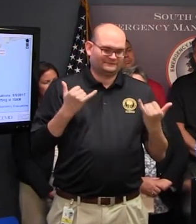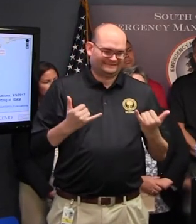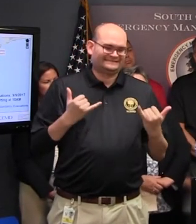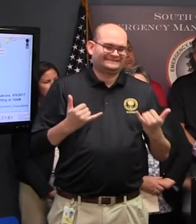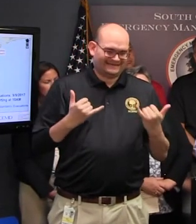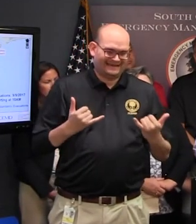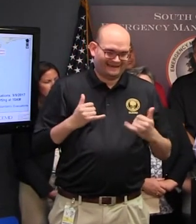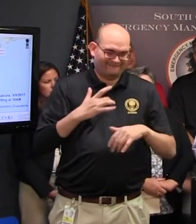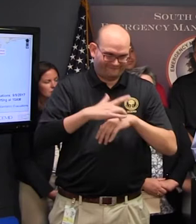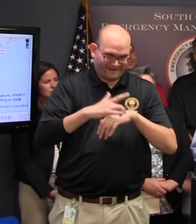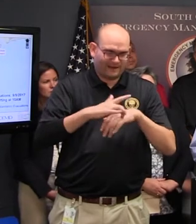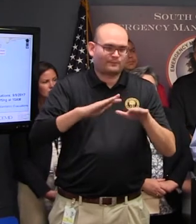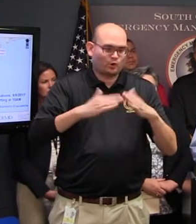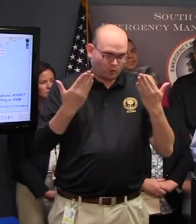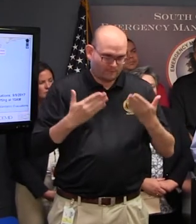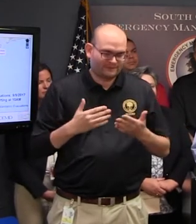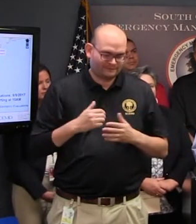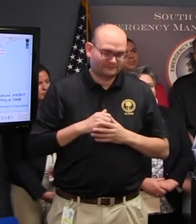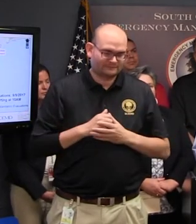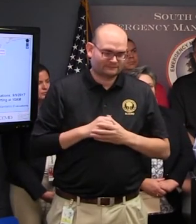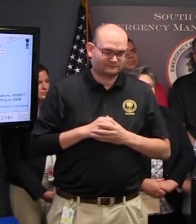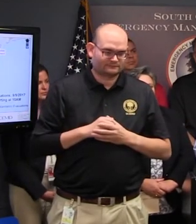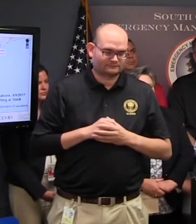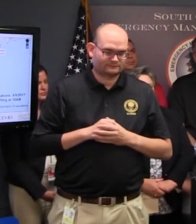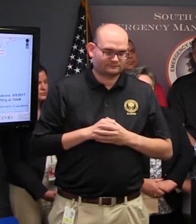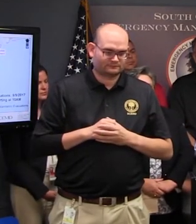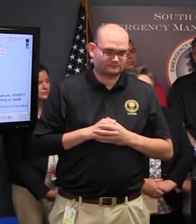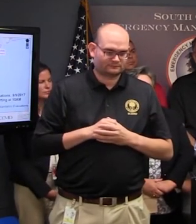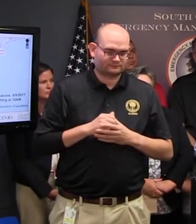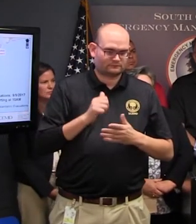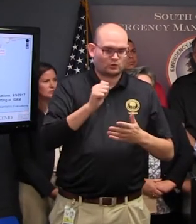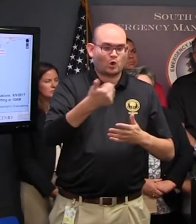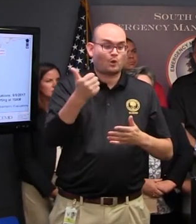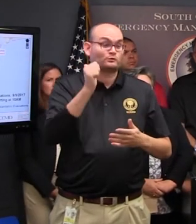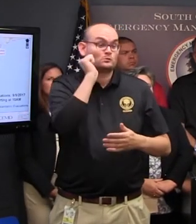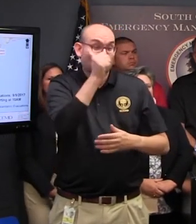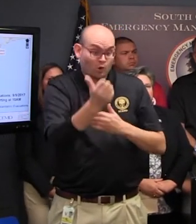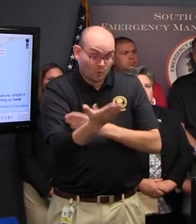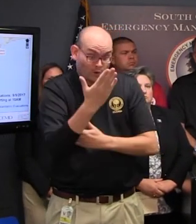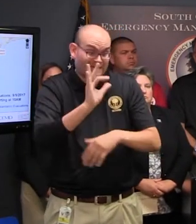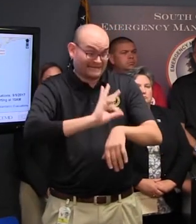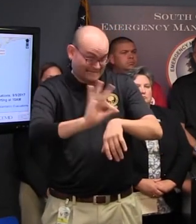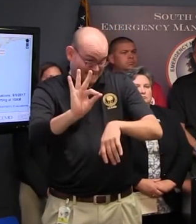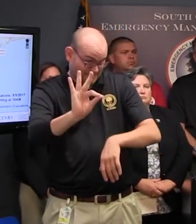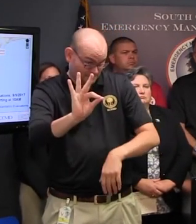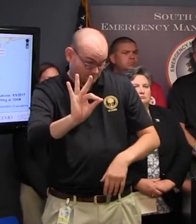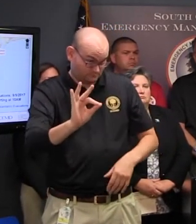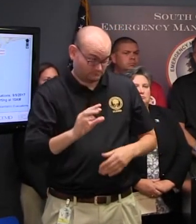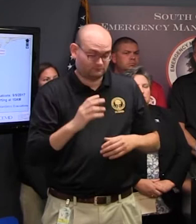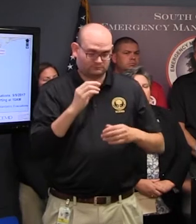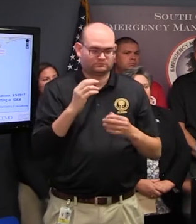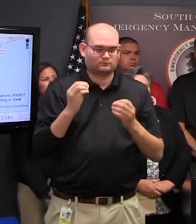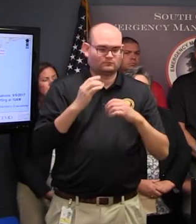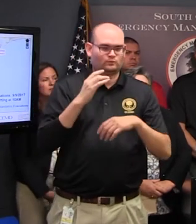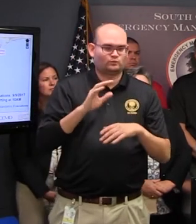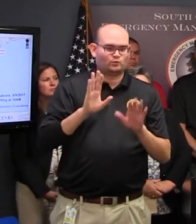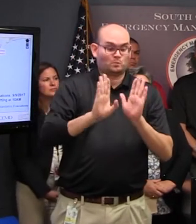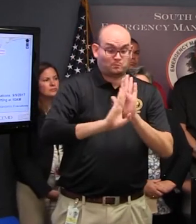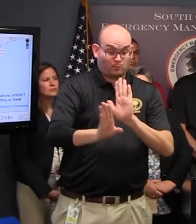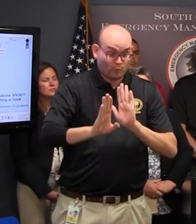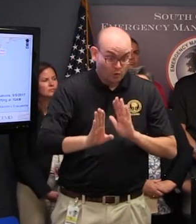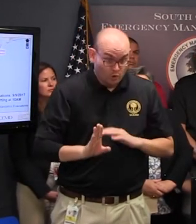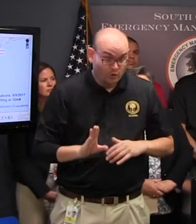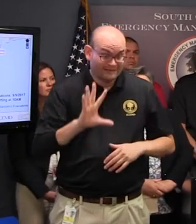'clock in the morning are a lot of others in Beaufort County Bluffton High School at 12